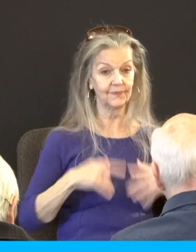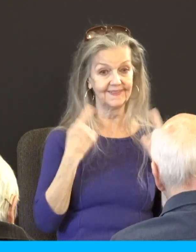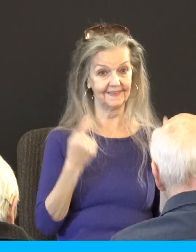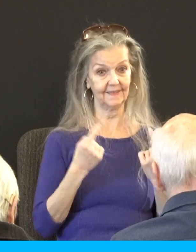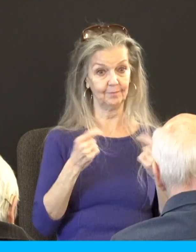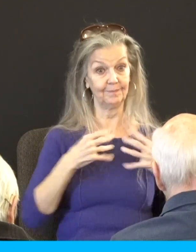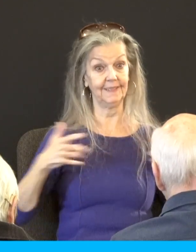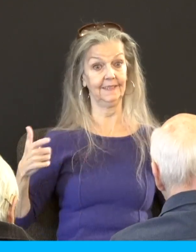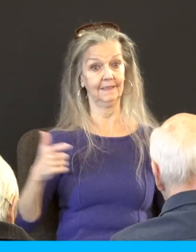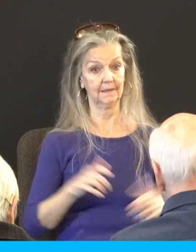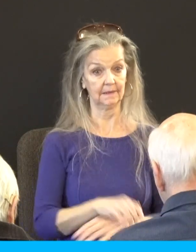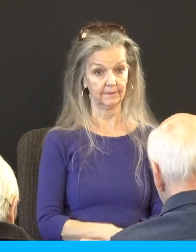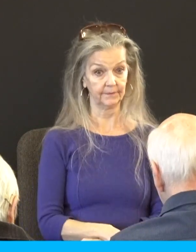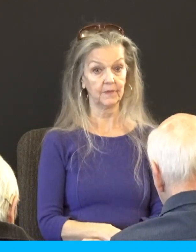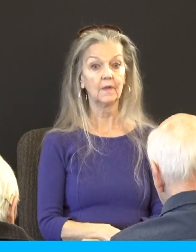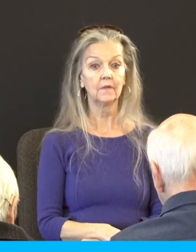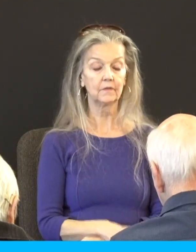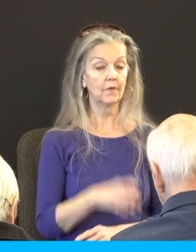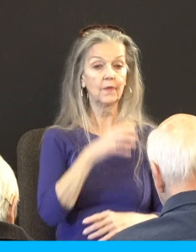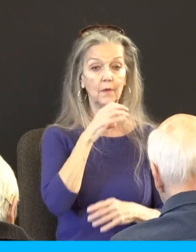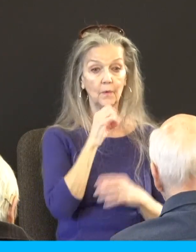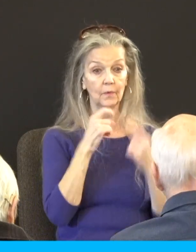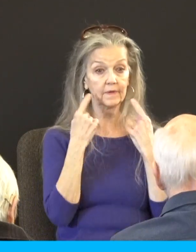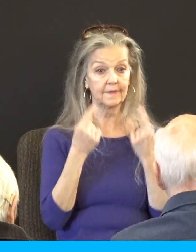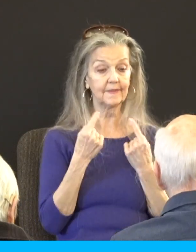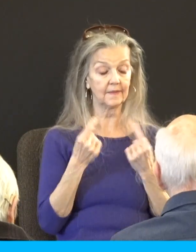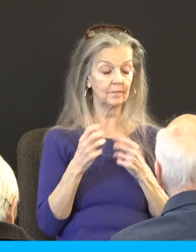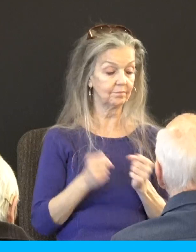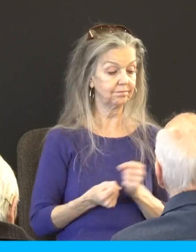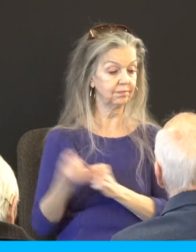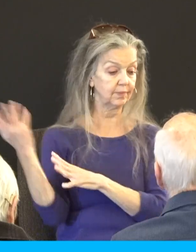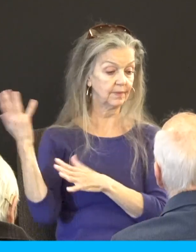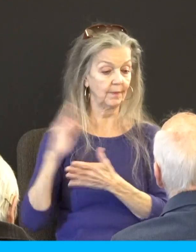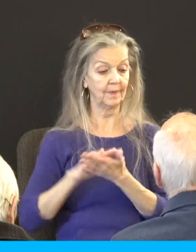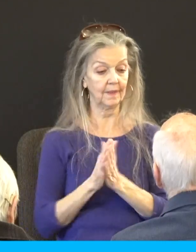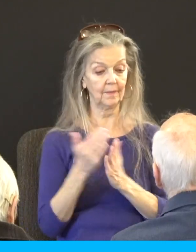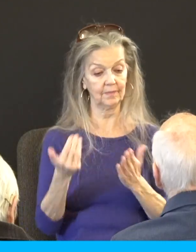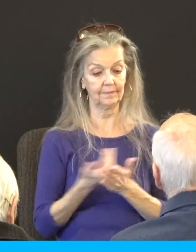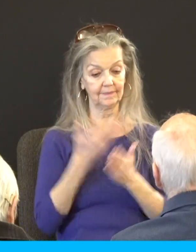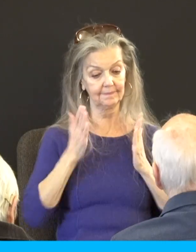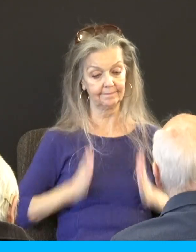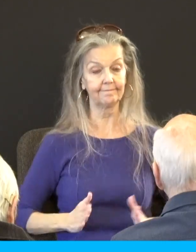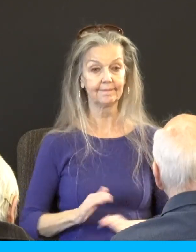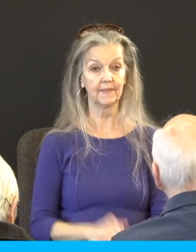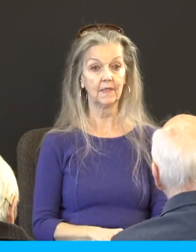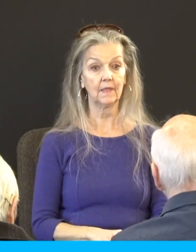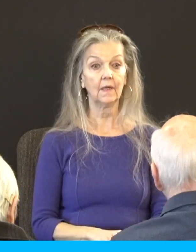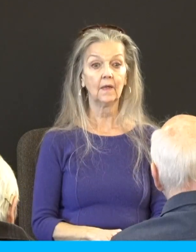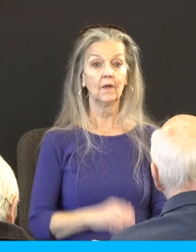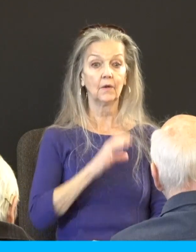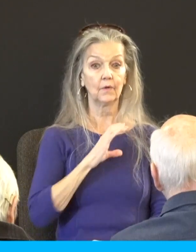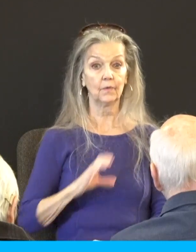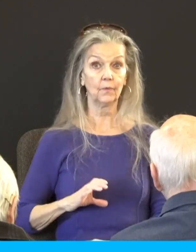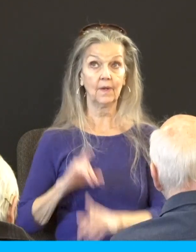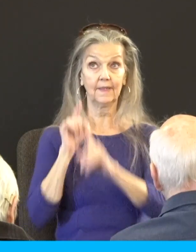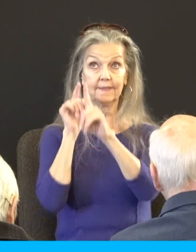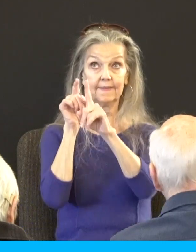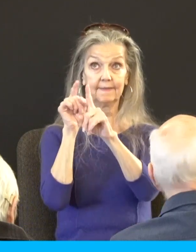with it. So purge out the old leaven that you may be a new lump as you are unleavened for even Christ our Passover is sacrificed for us.